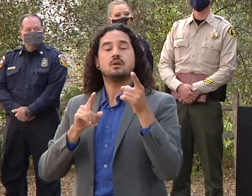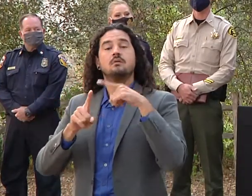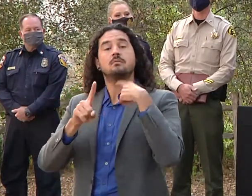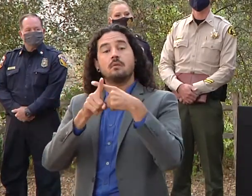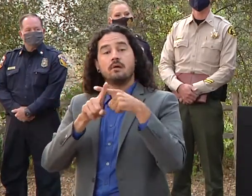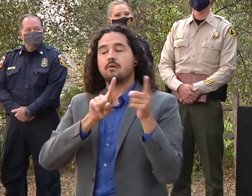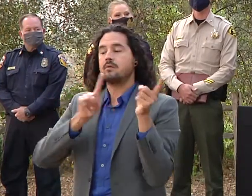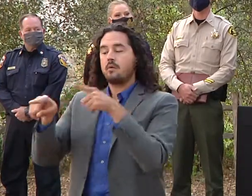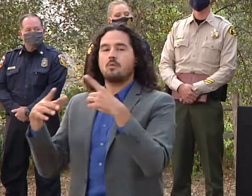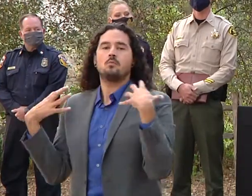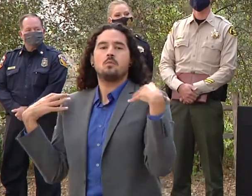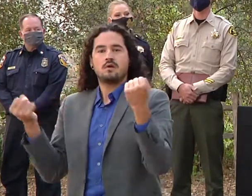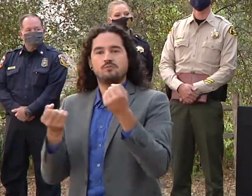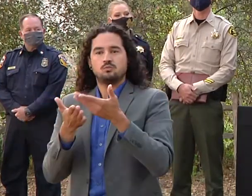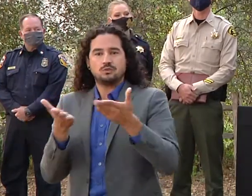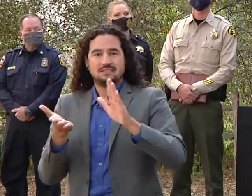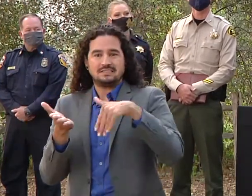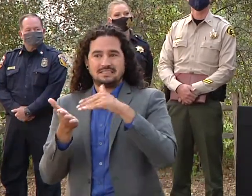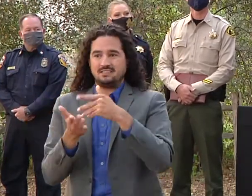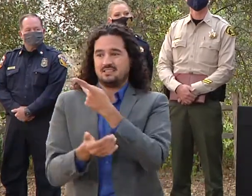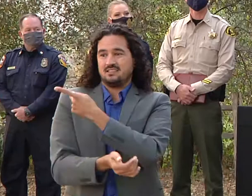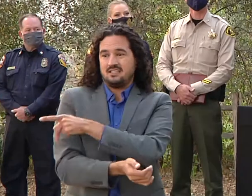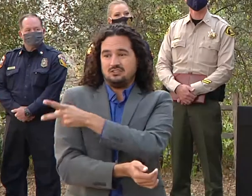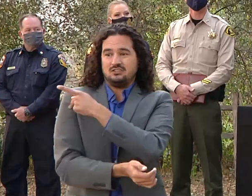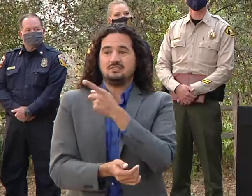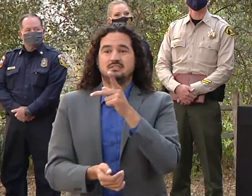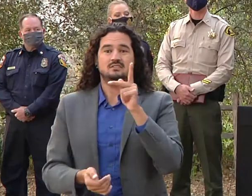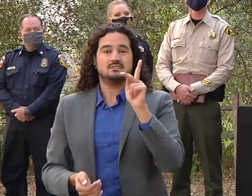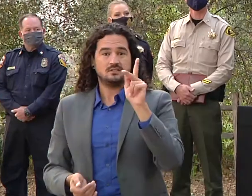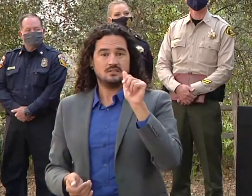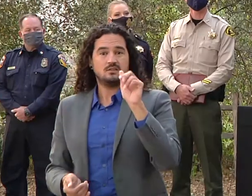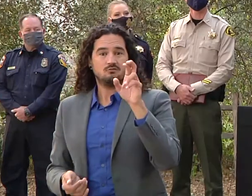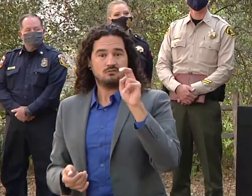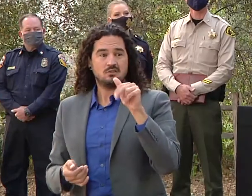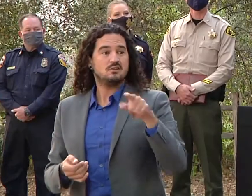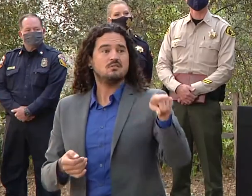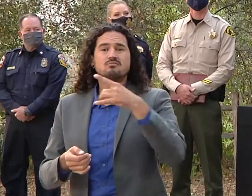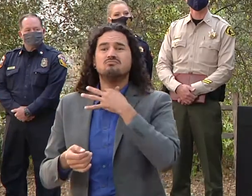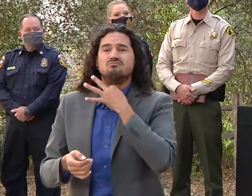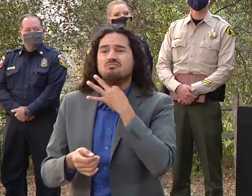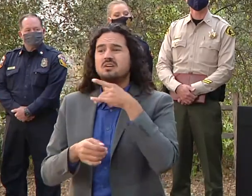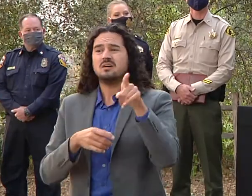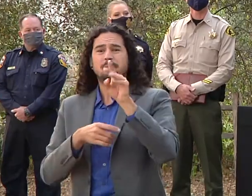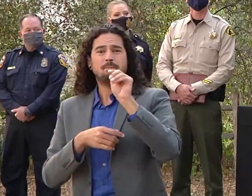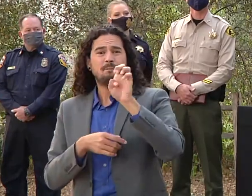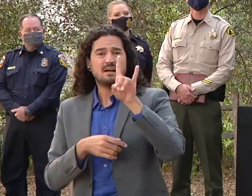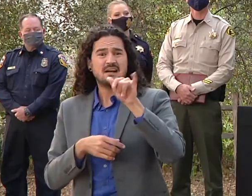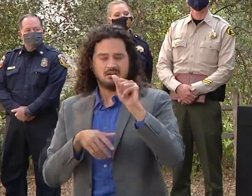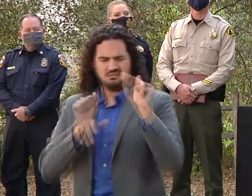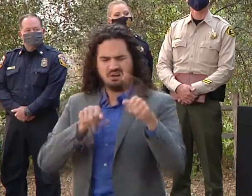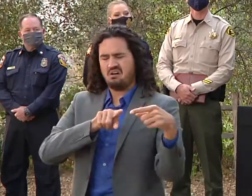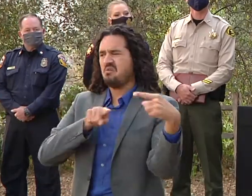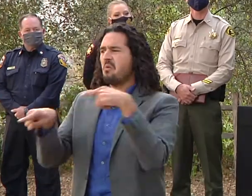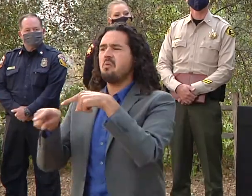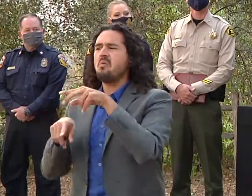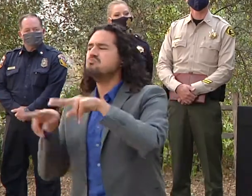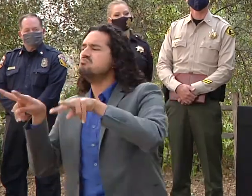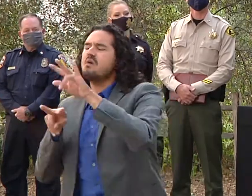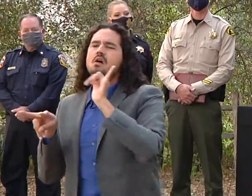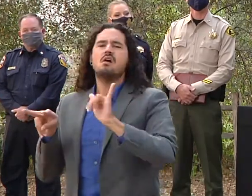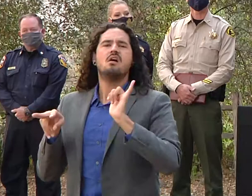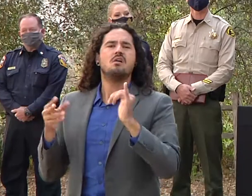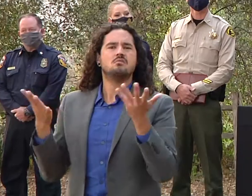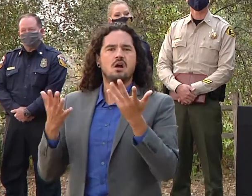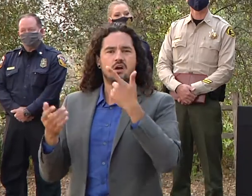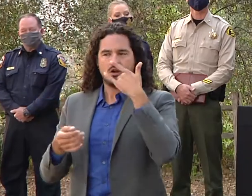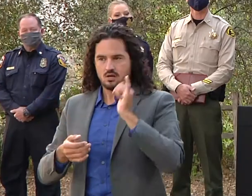available there and what we are doing in terms of outreach for our partners. I did fail to mention that the Red Cross is taking over the